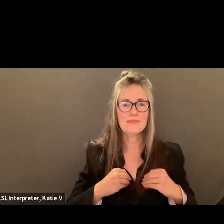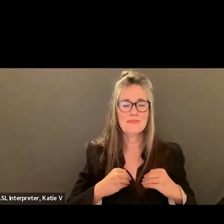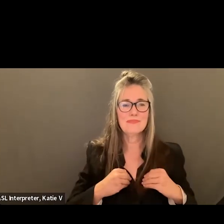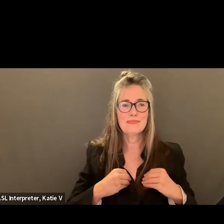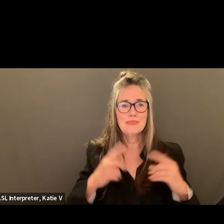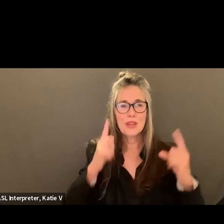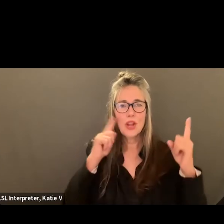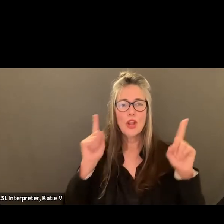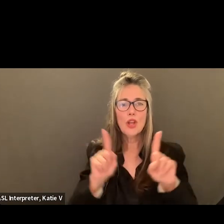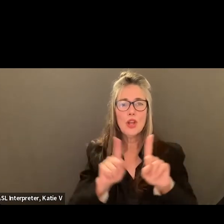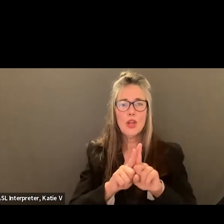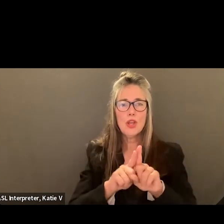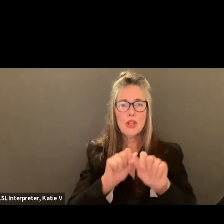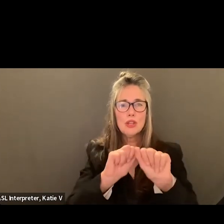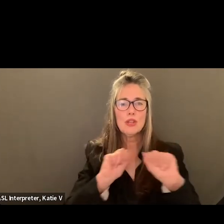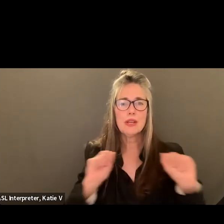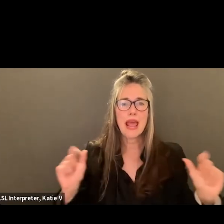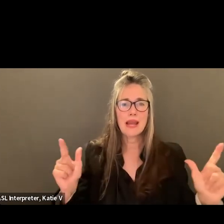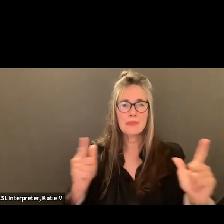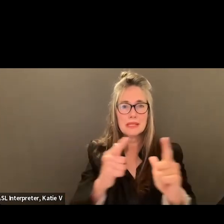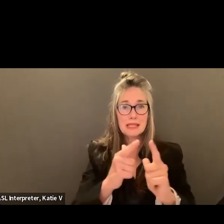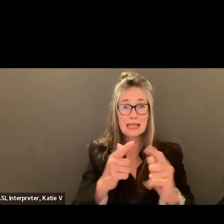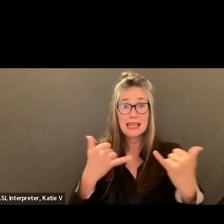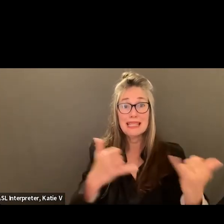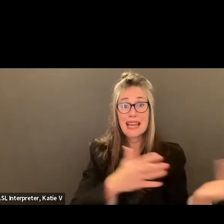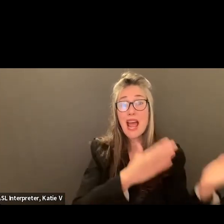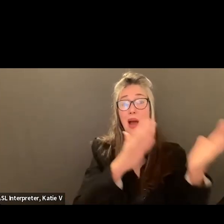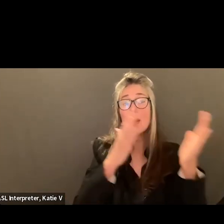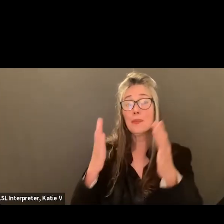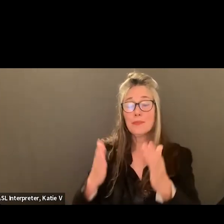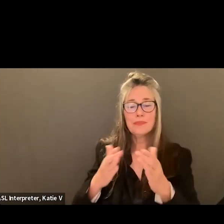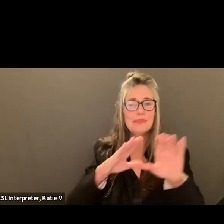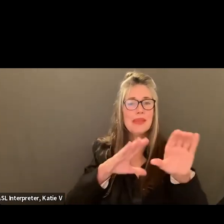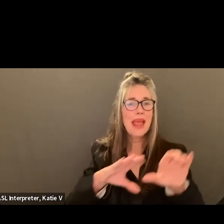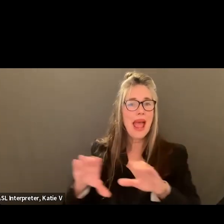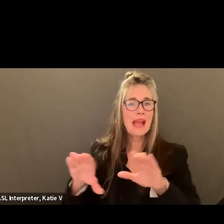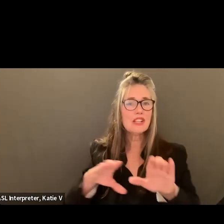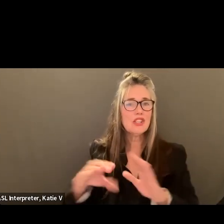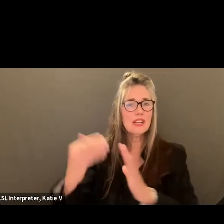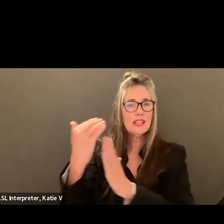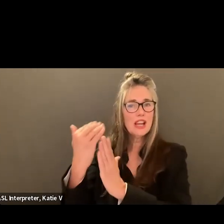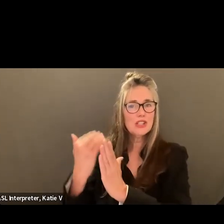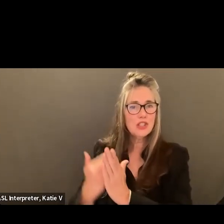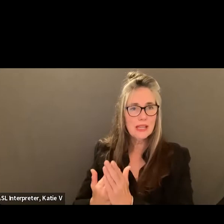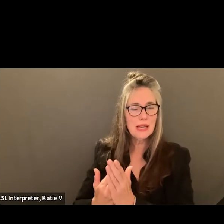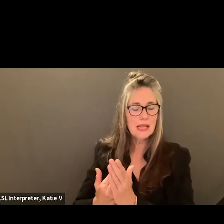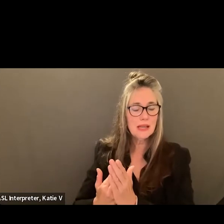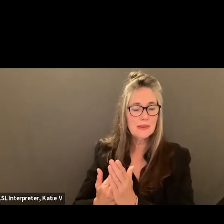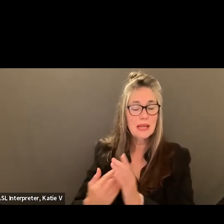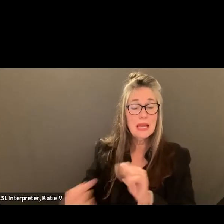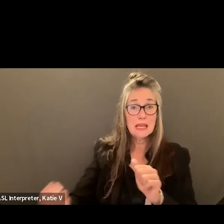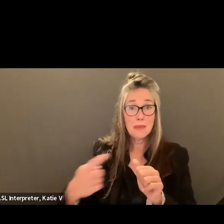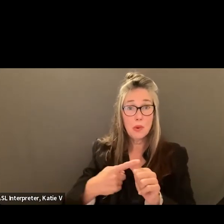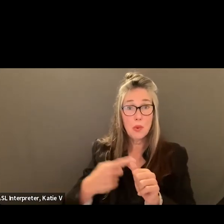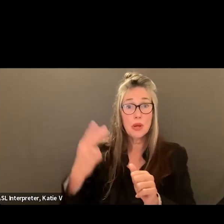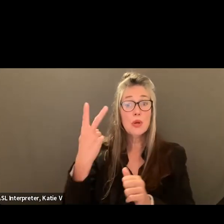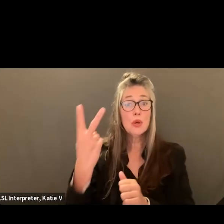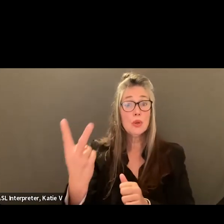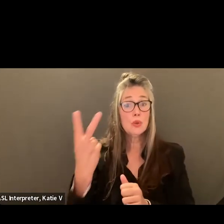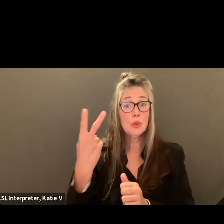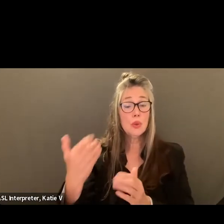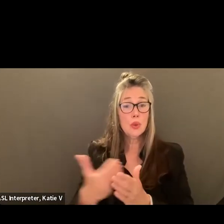Now we'll move to the action agenda. Number one, the approval of two new job classifications.